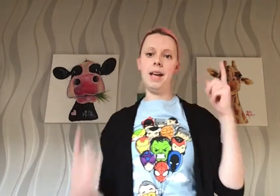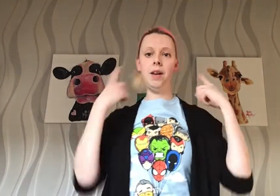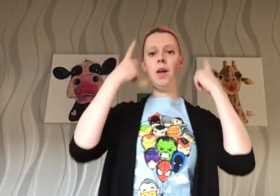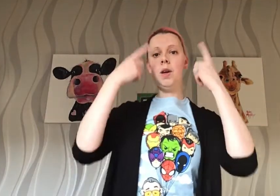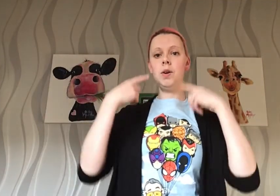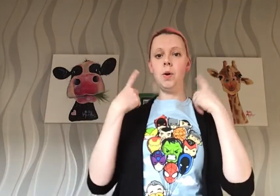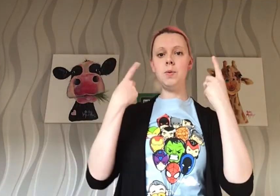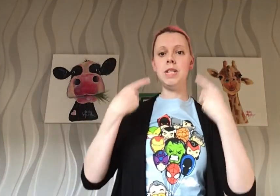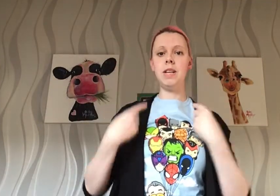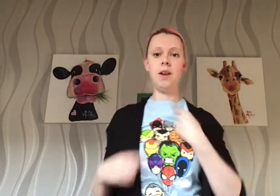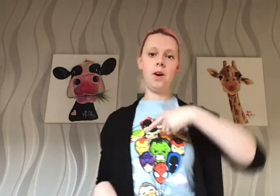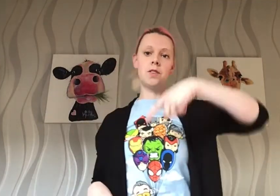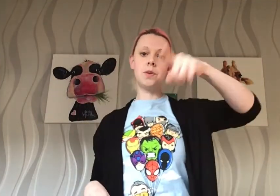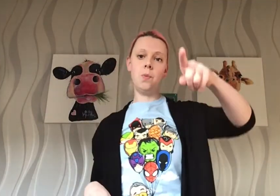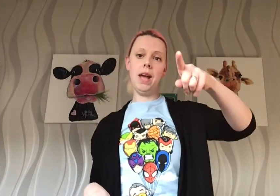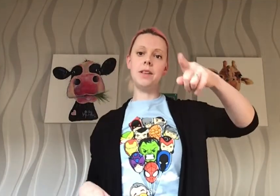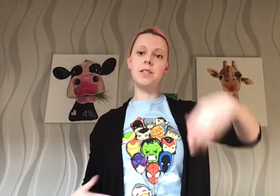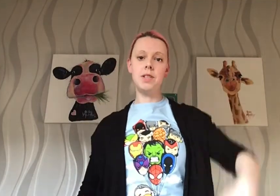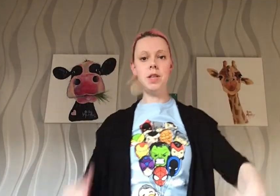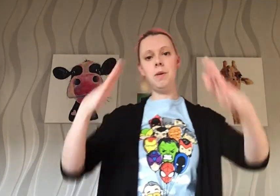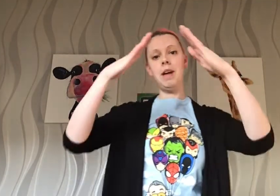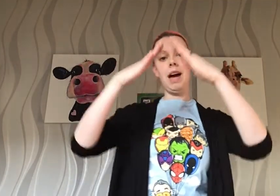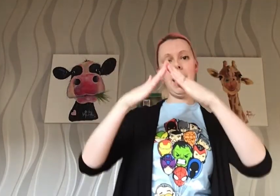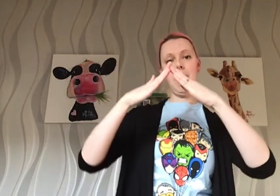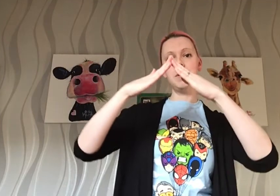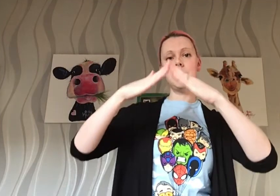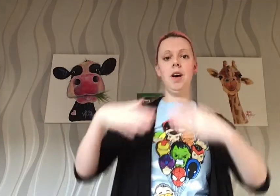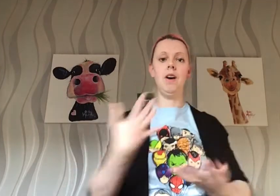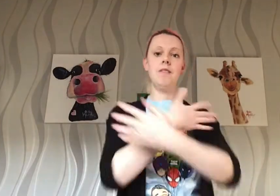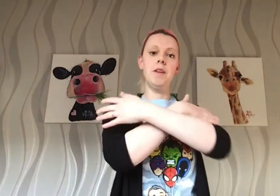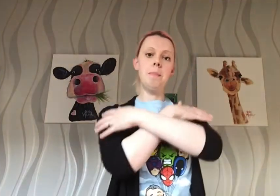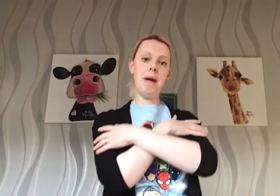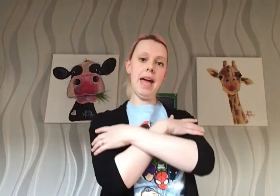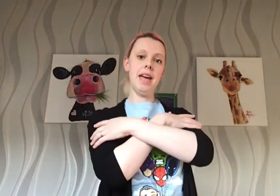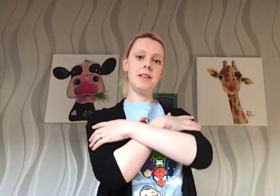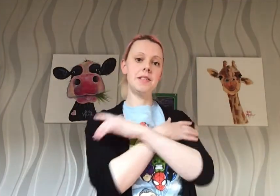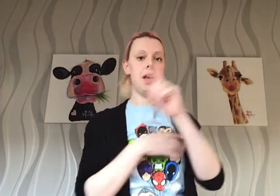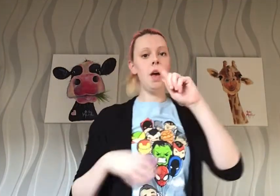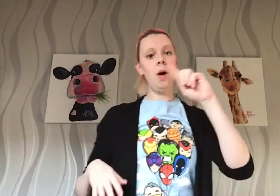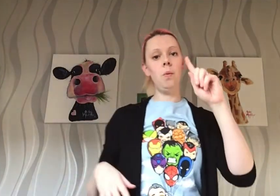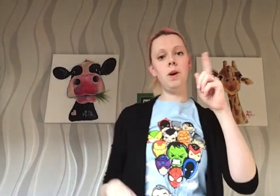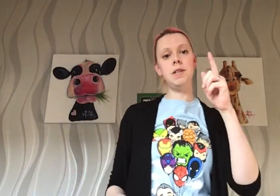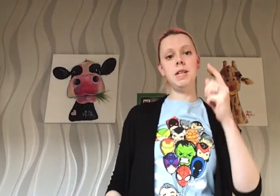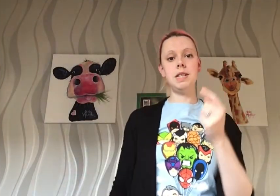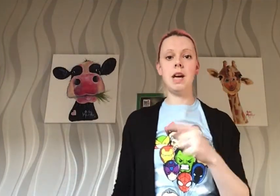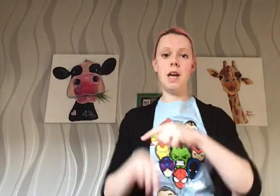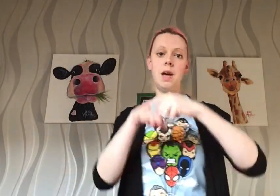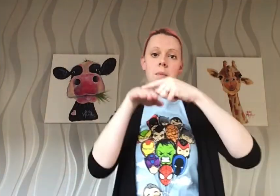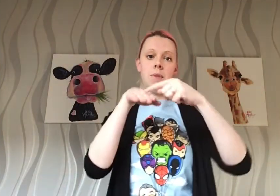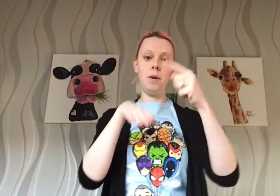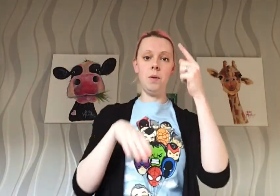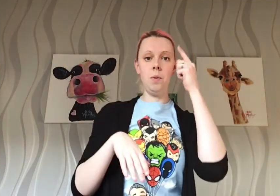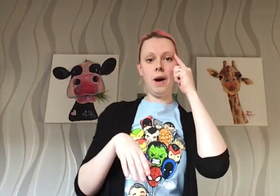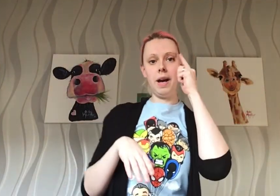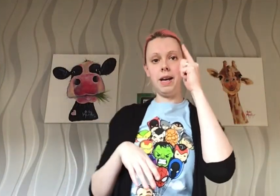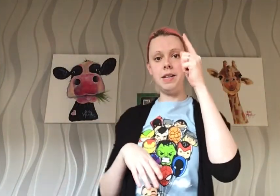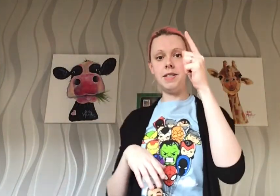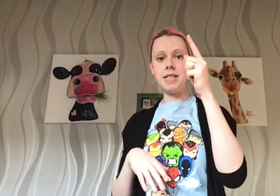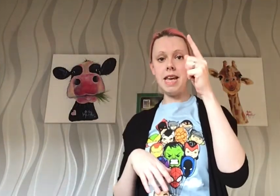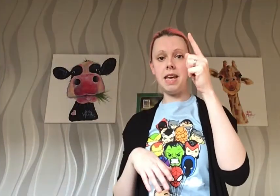When Goldilocks went to the house of the bears, what did her blue eyes see?